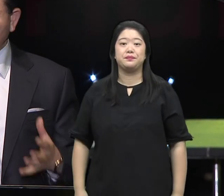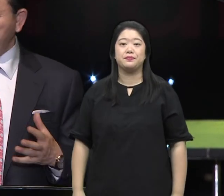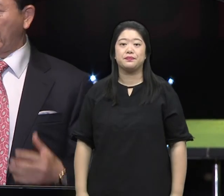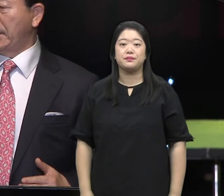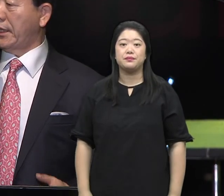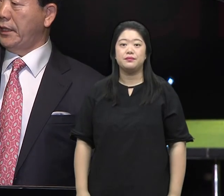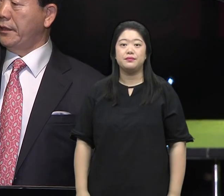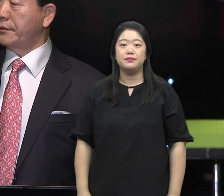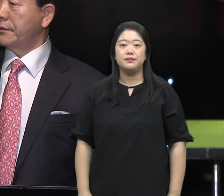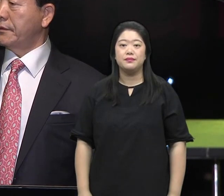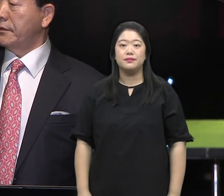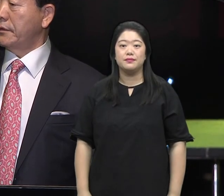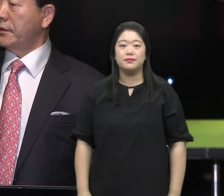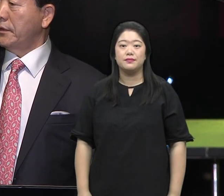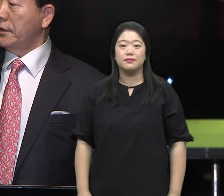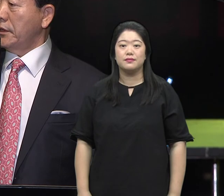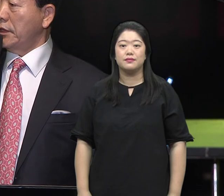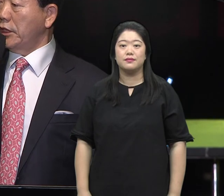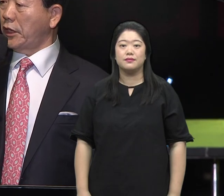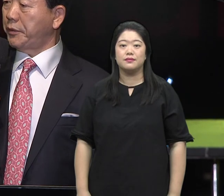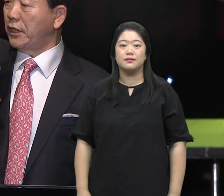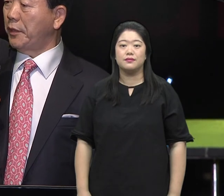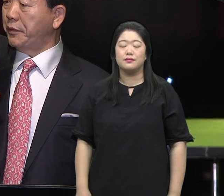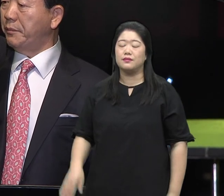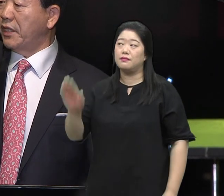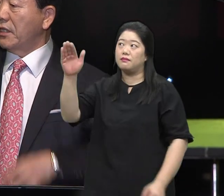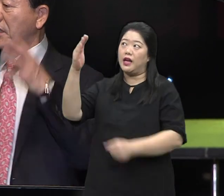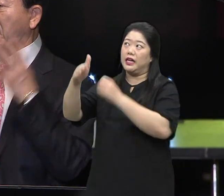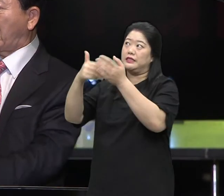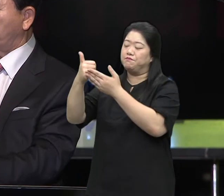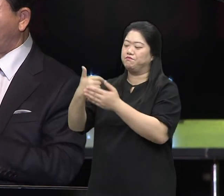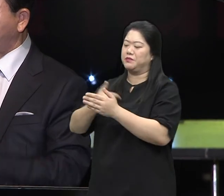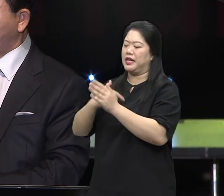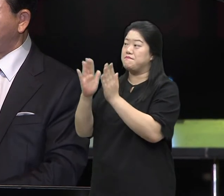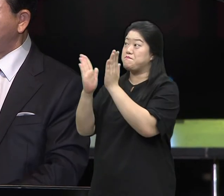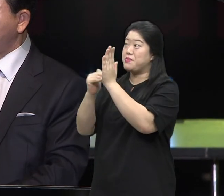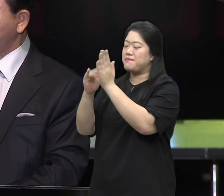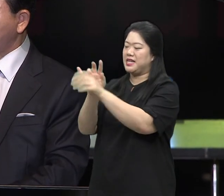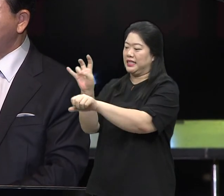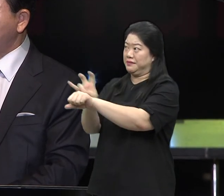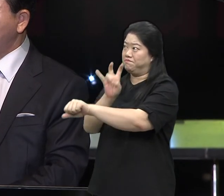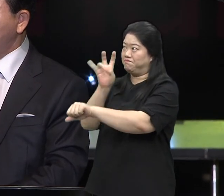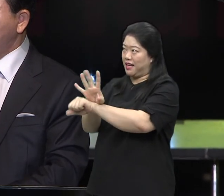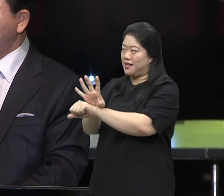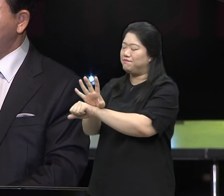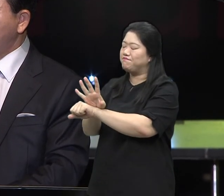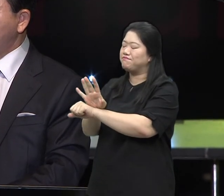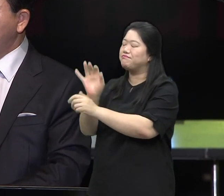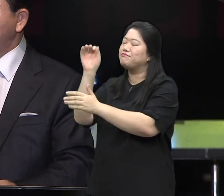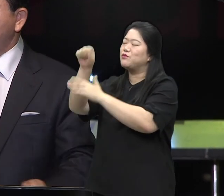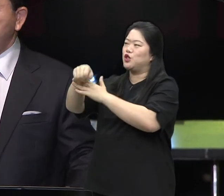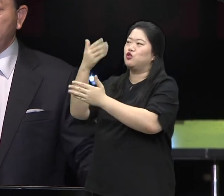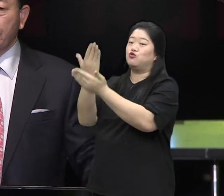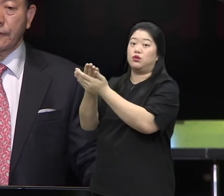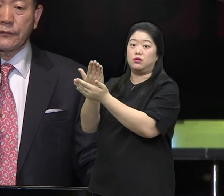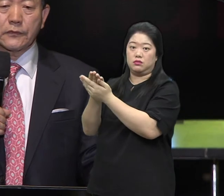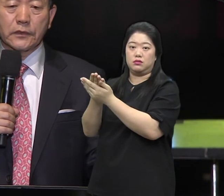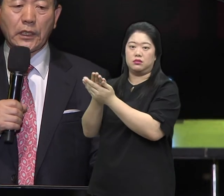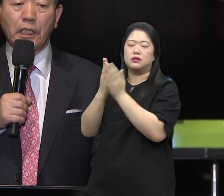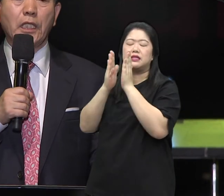God grant me the mystery of 24 hours You